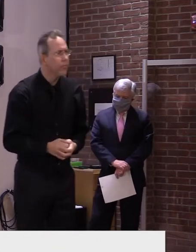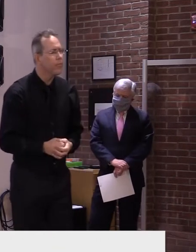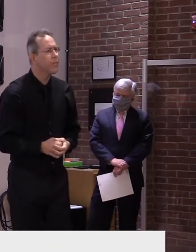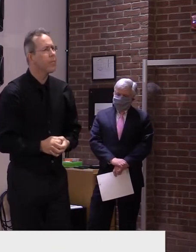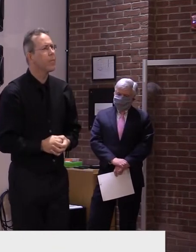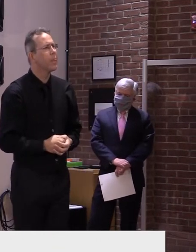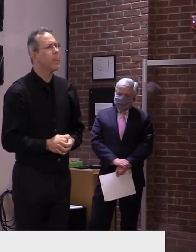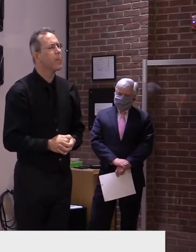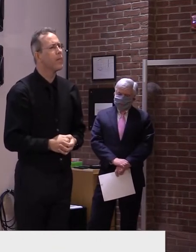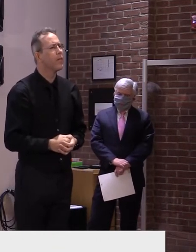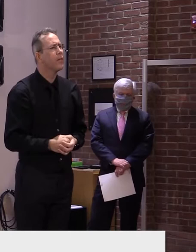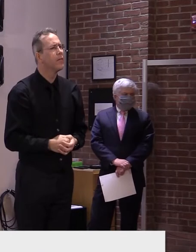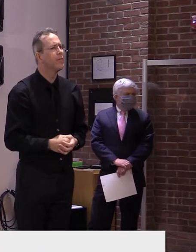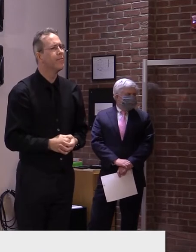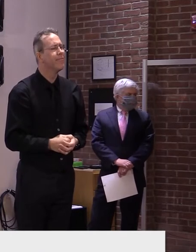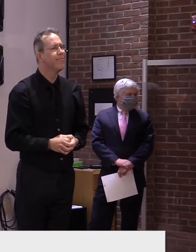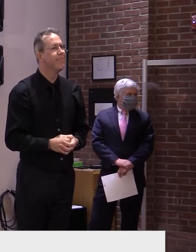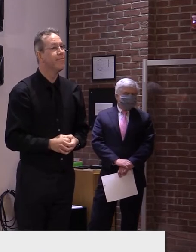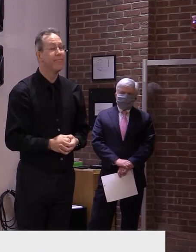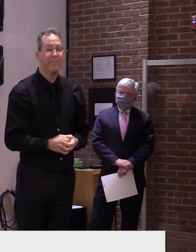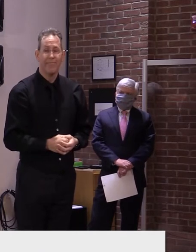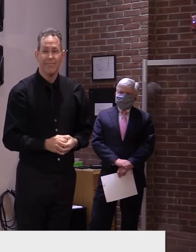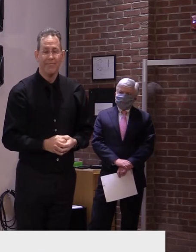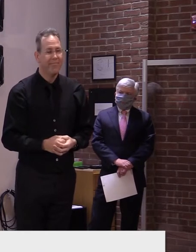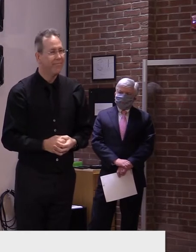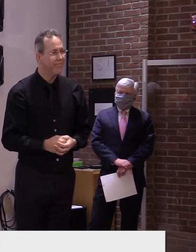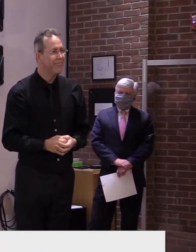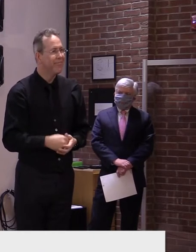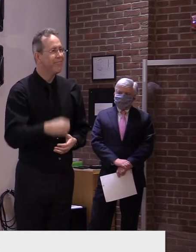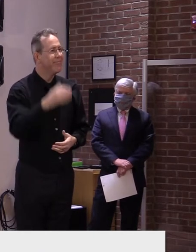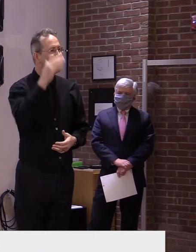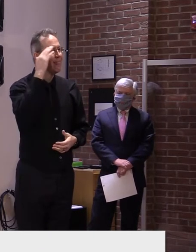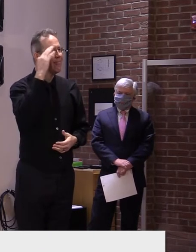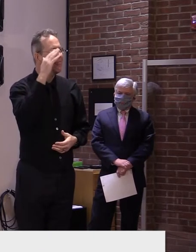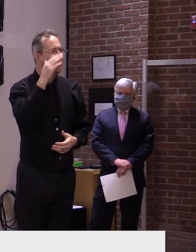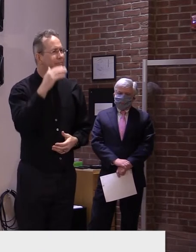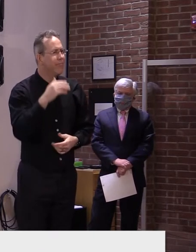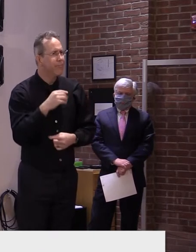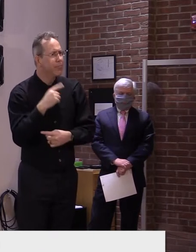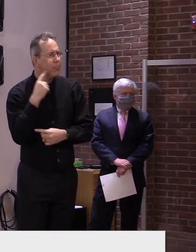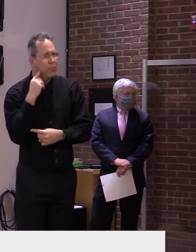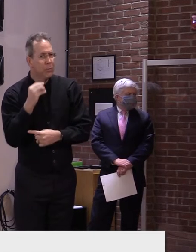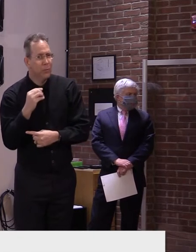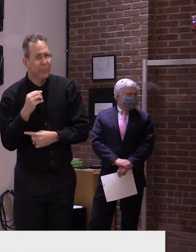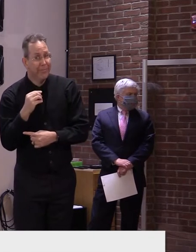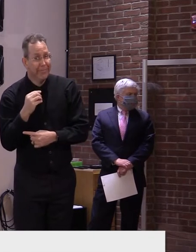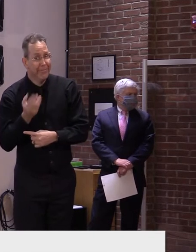Thank you, Governor. Good morning. I think you're on mute, Dan, or we're not hearing you.